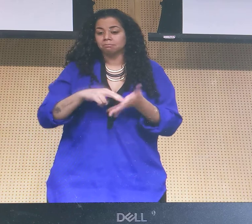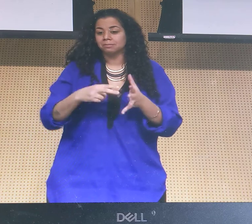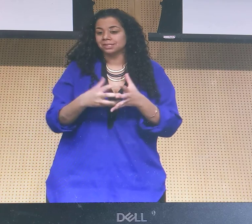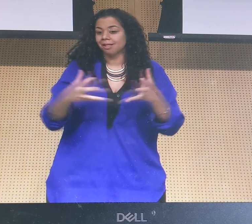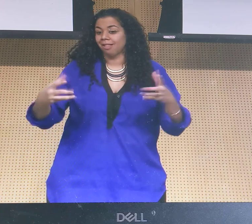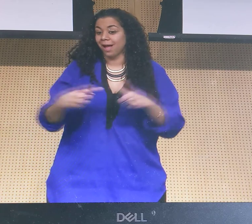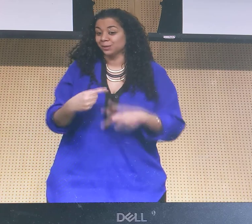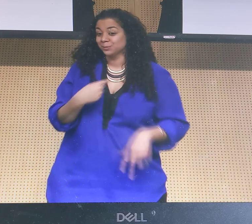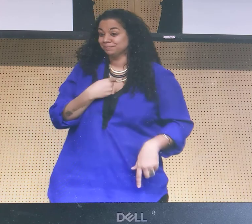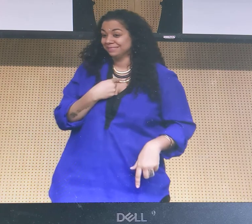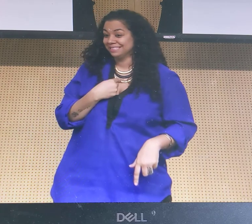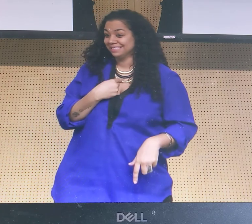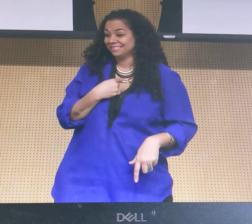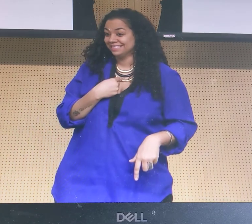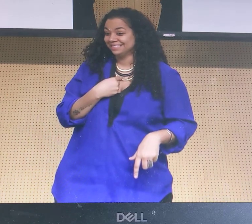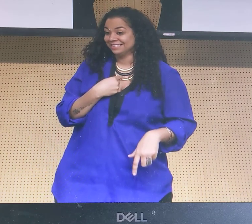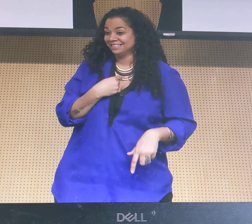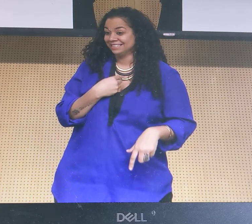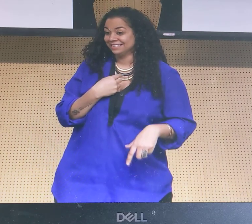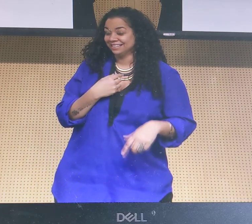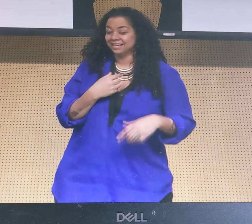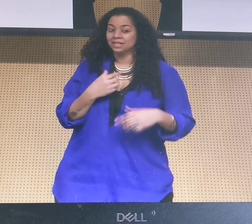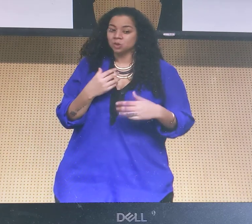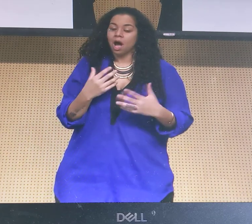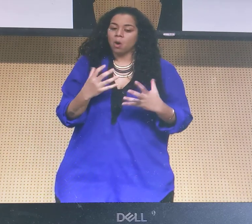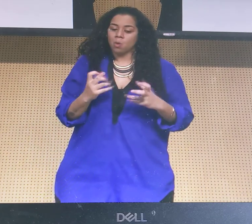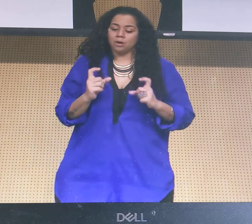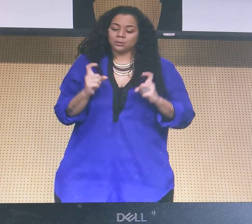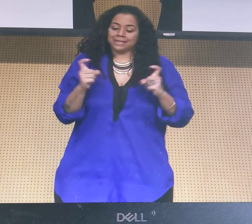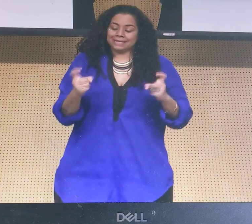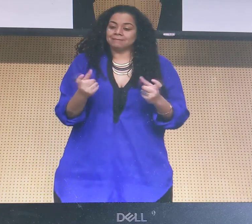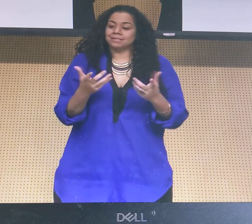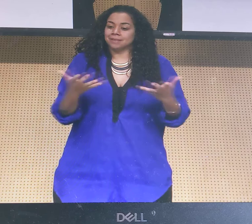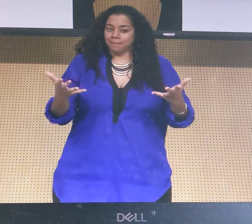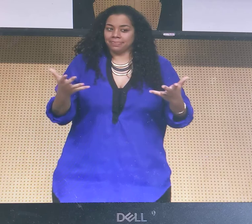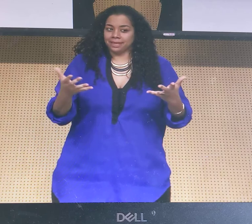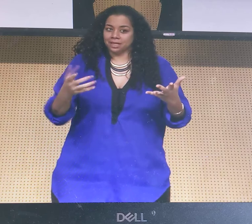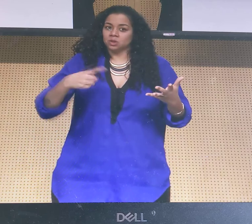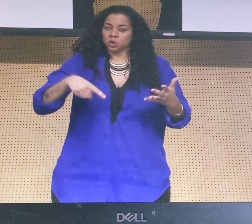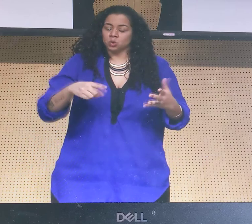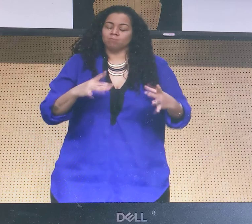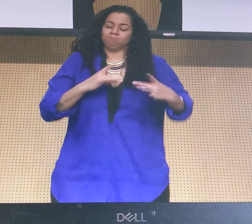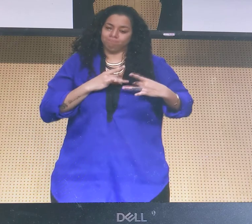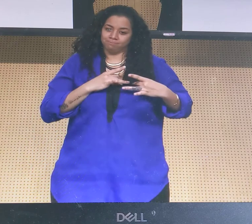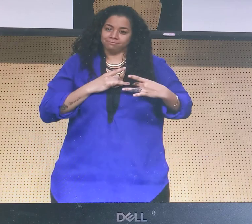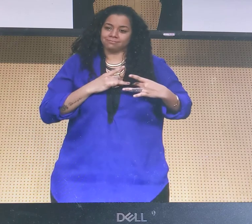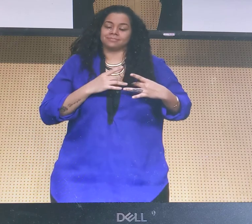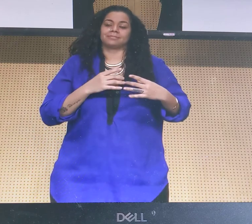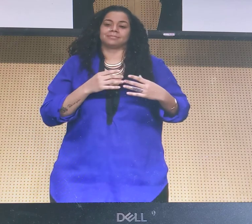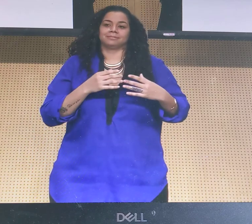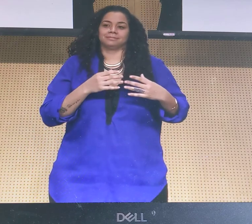You know, one hour of your time means a lot to me. So I want to give something back, something